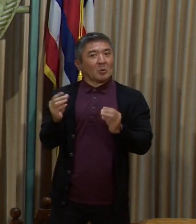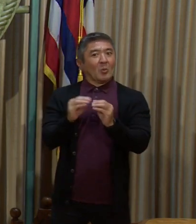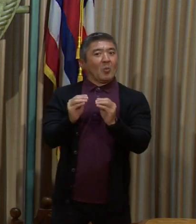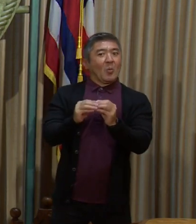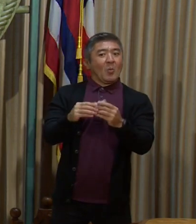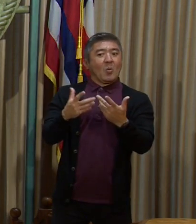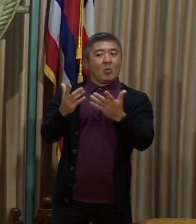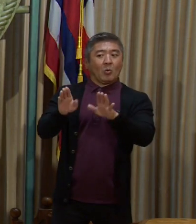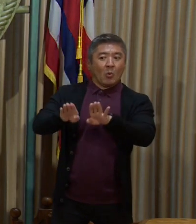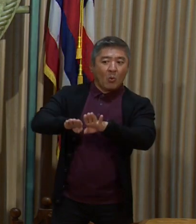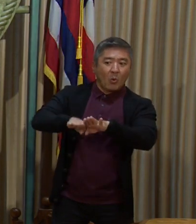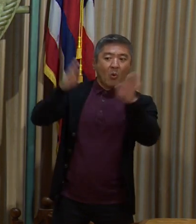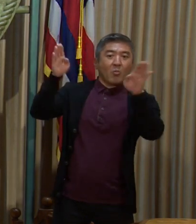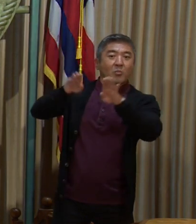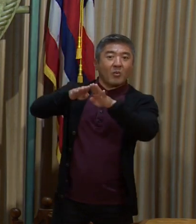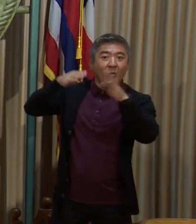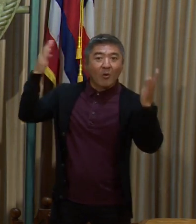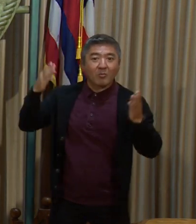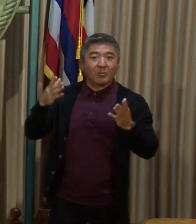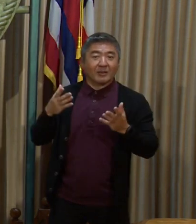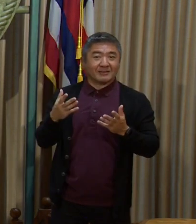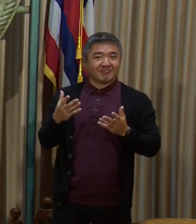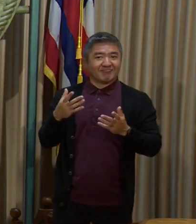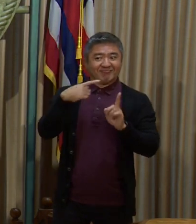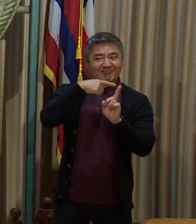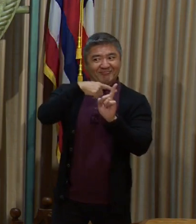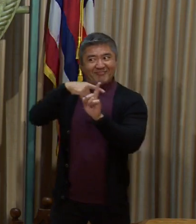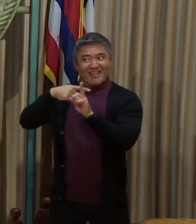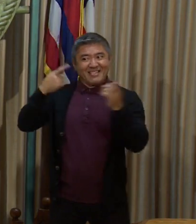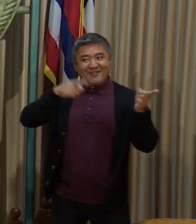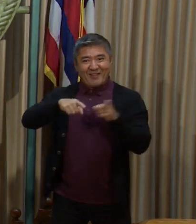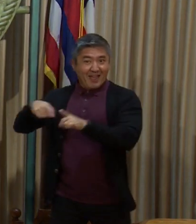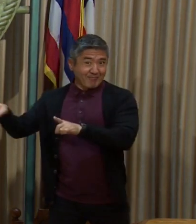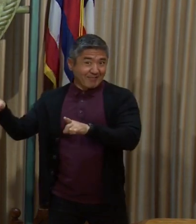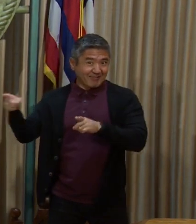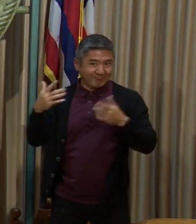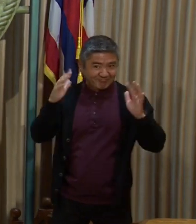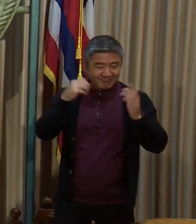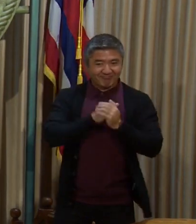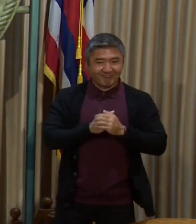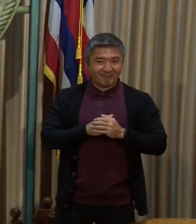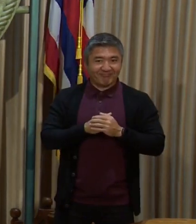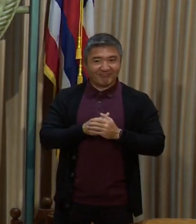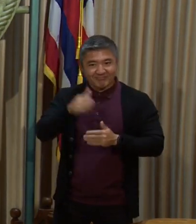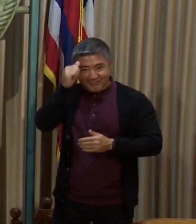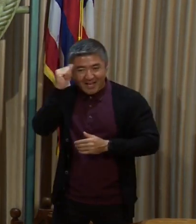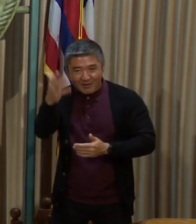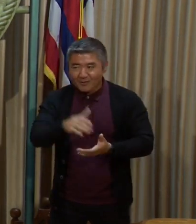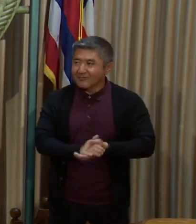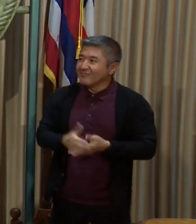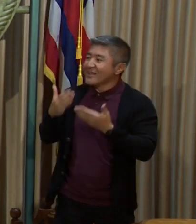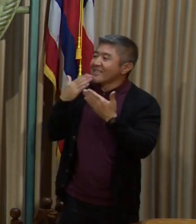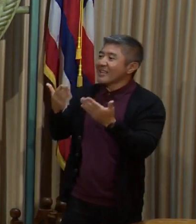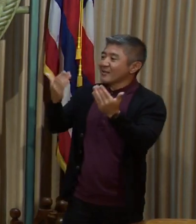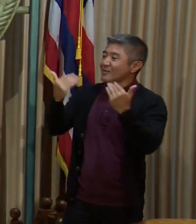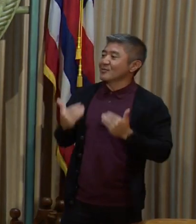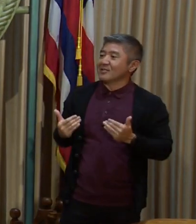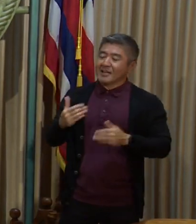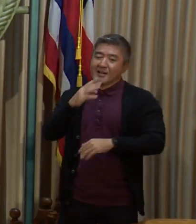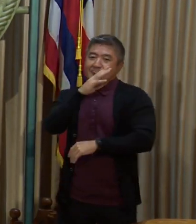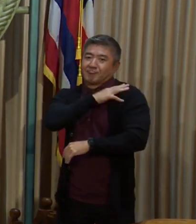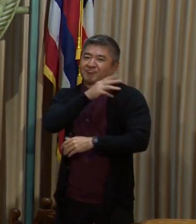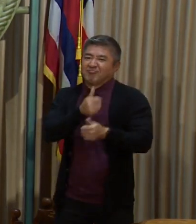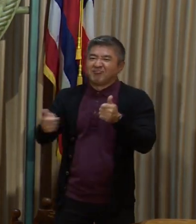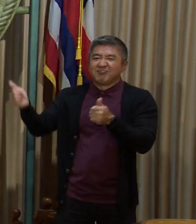beginning of the end, and that's why good things are happening today. Aloha. Thank you very much. Moving on to Mayor General Kenneth